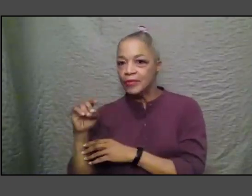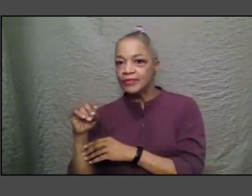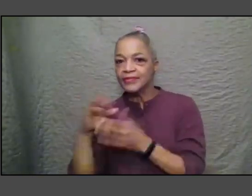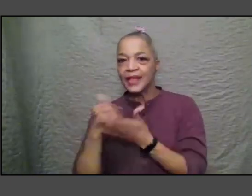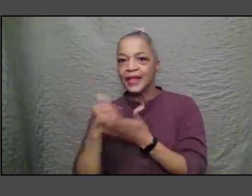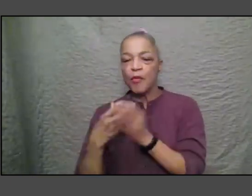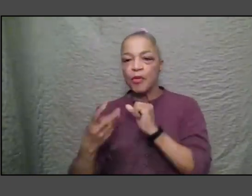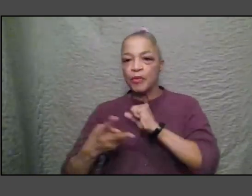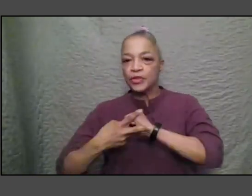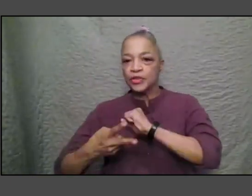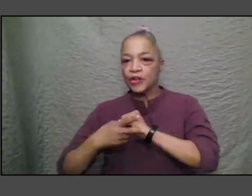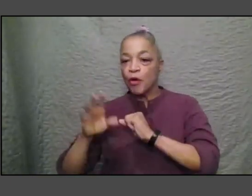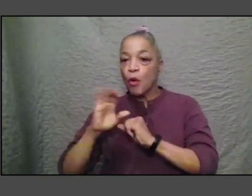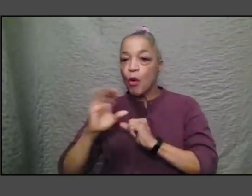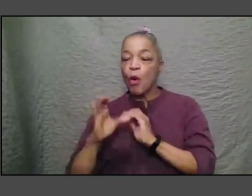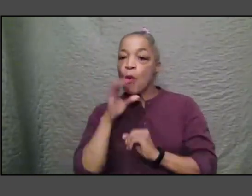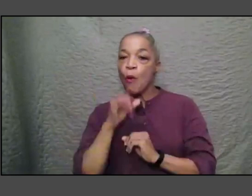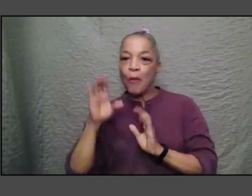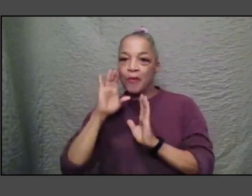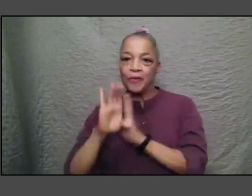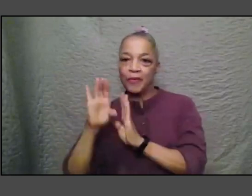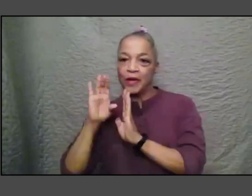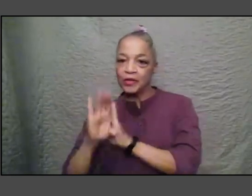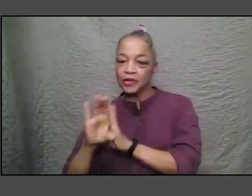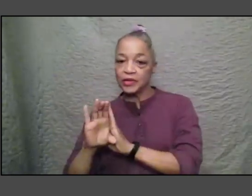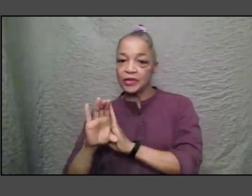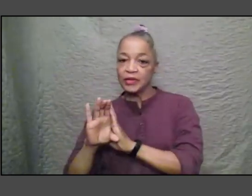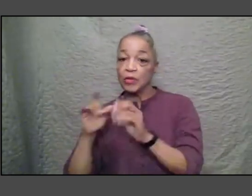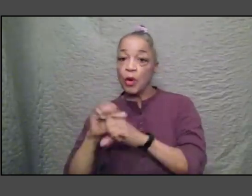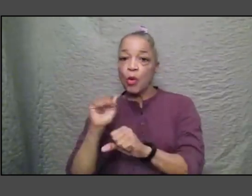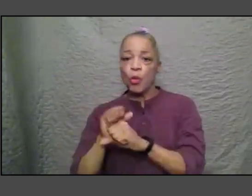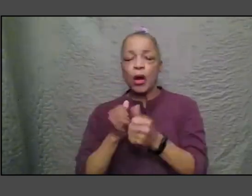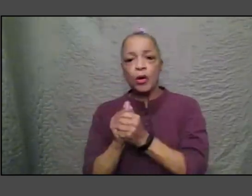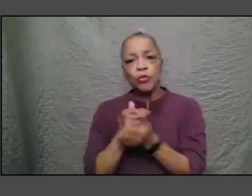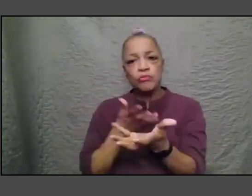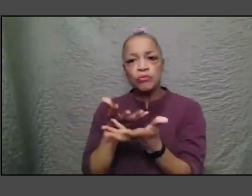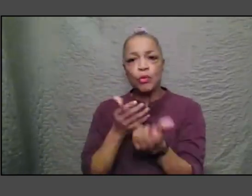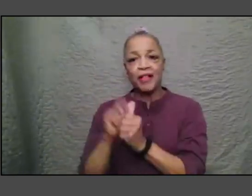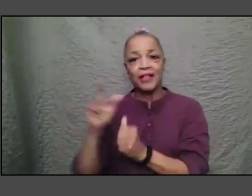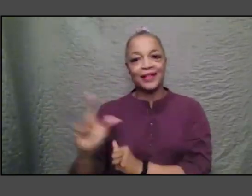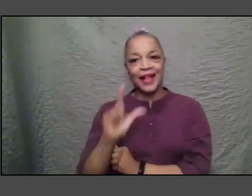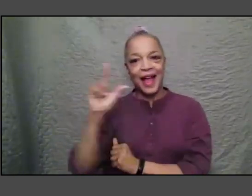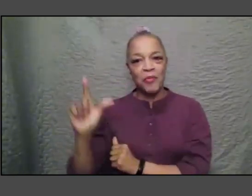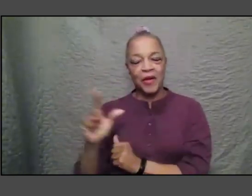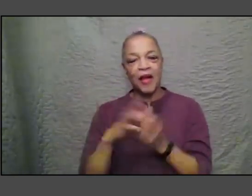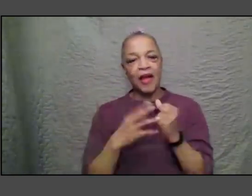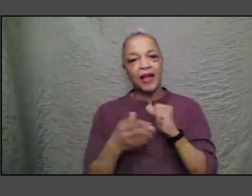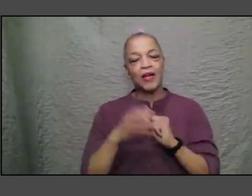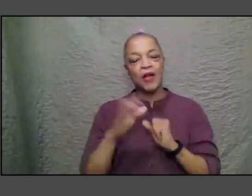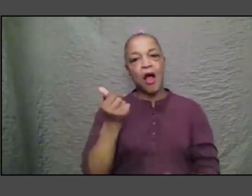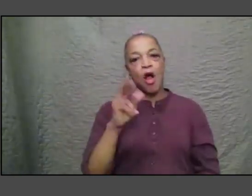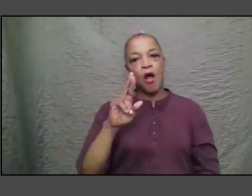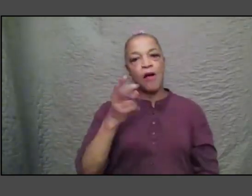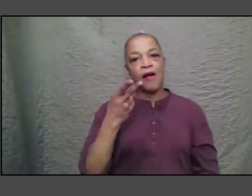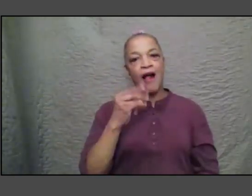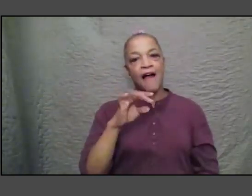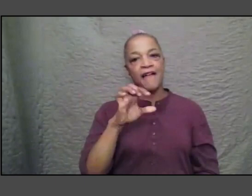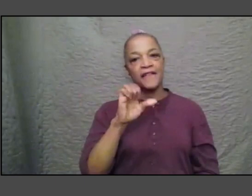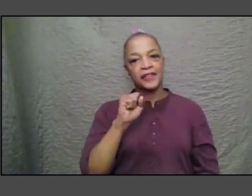and the like but really work with your local library and your local archives especially your library because they're really interested in helping you preserve